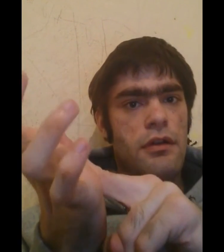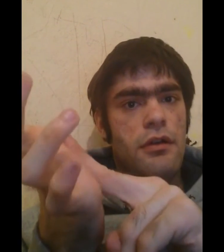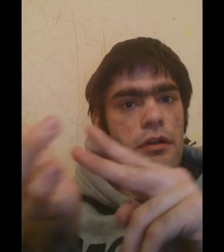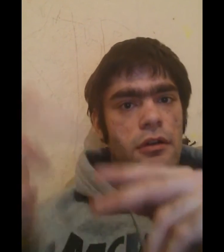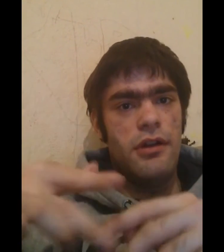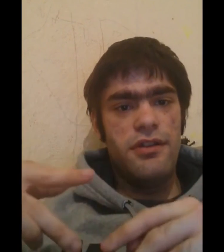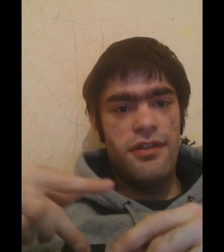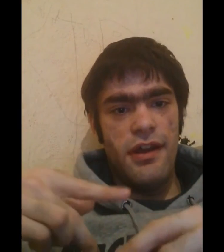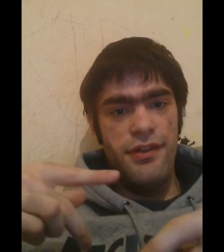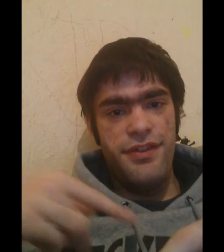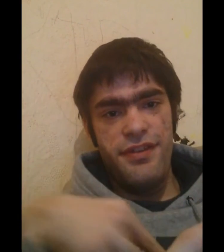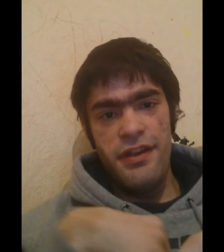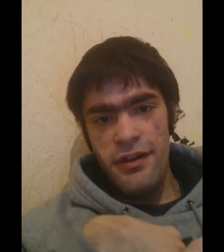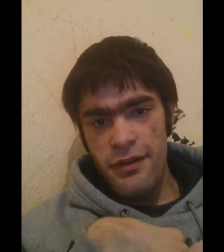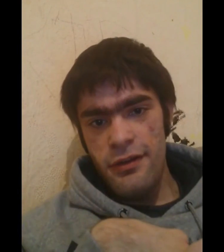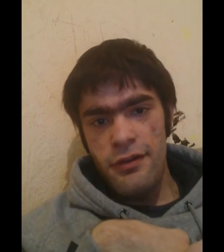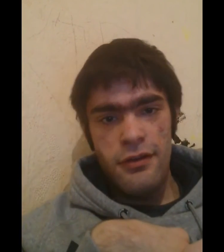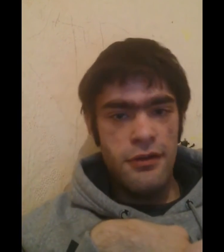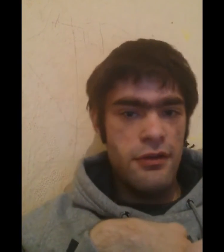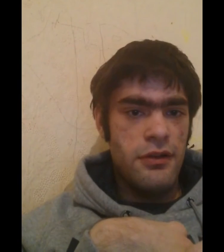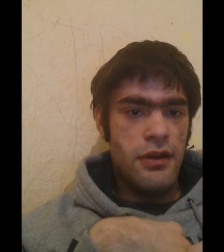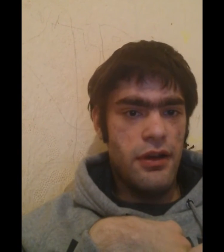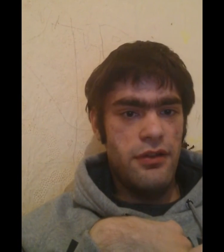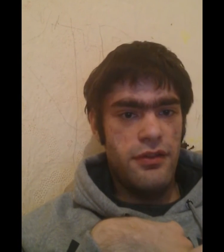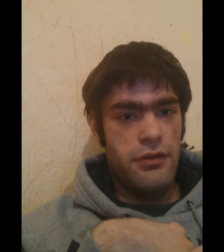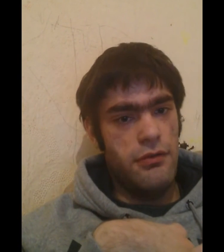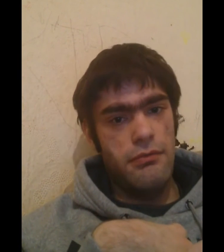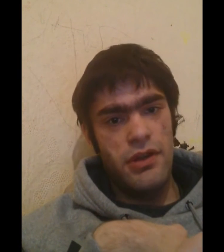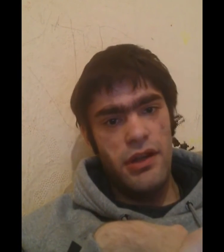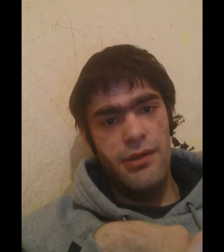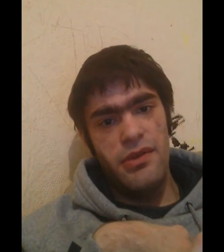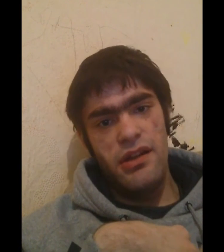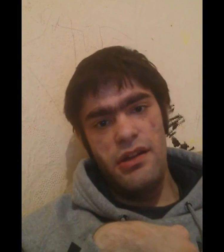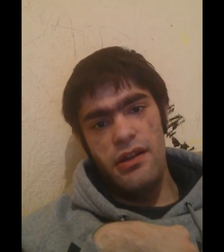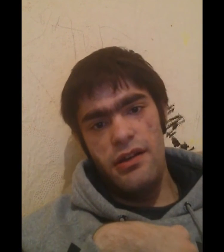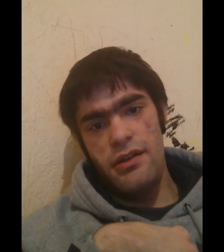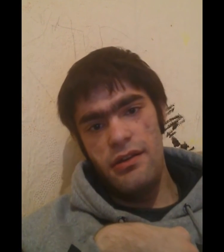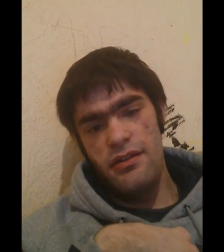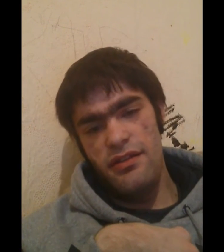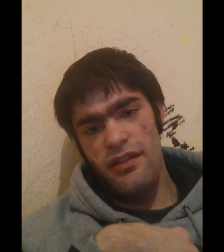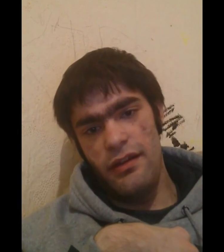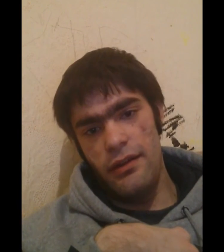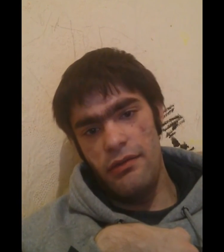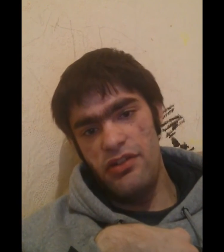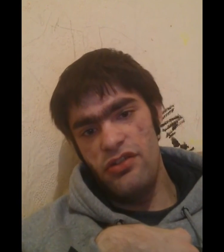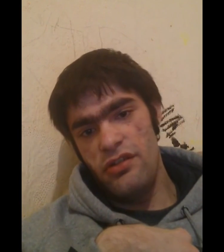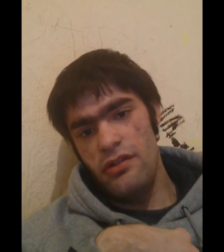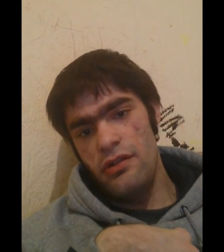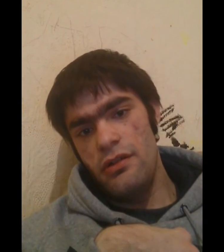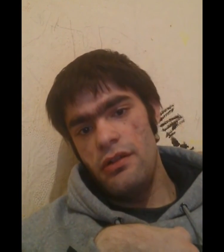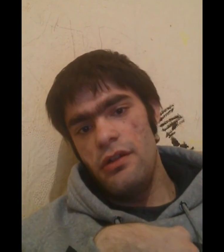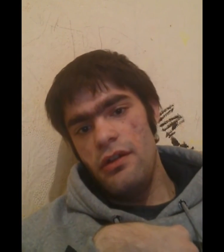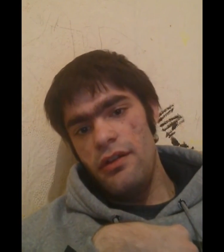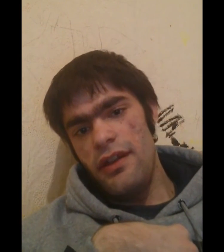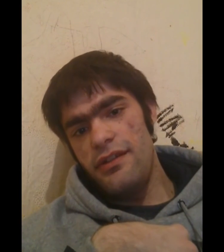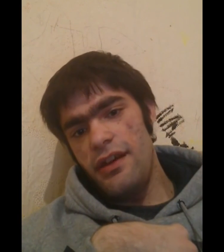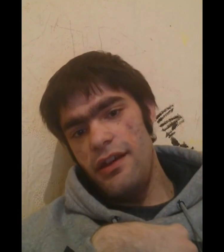all right so that's how you do my name in sign language thanks guys